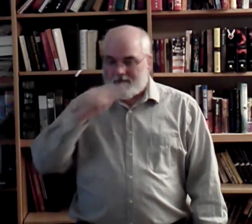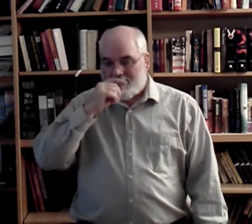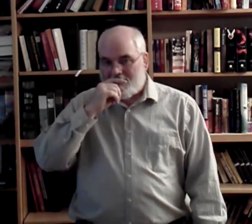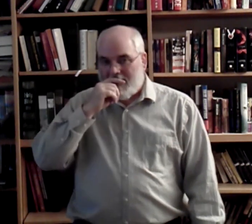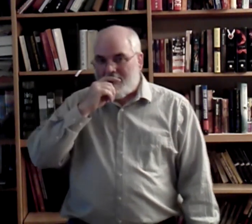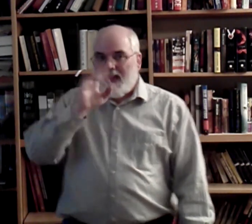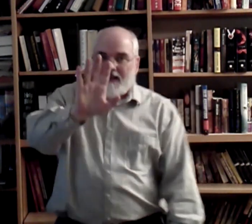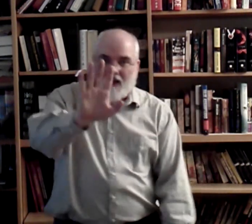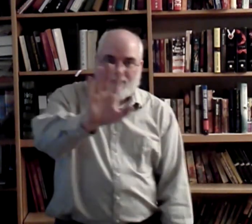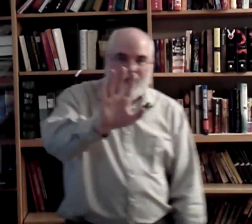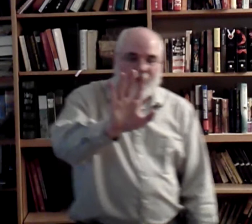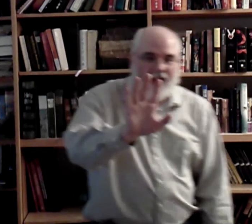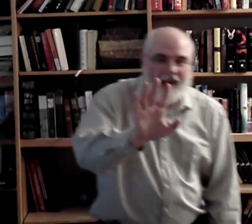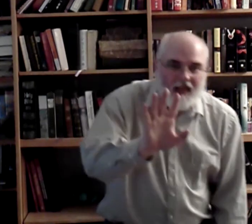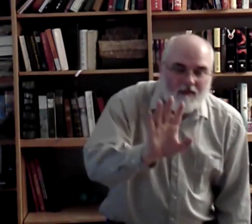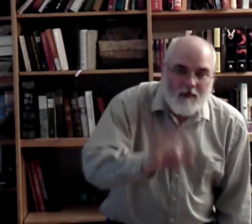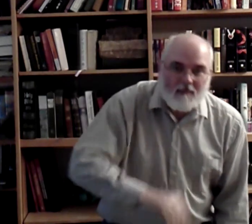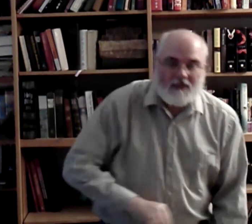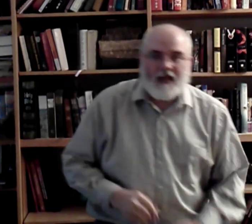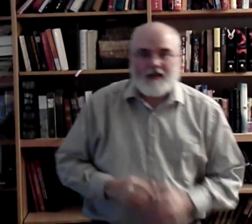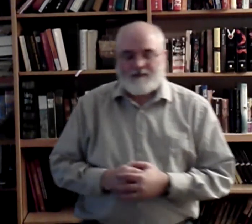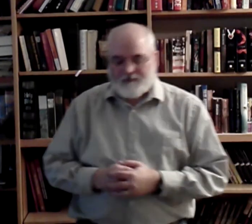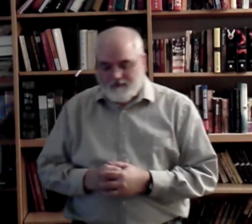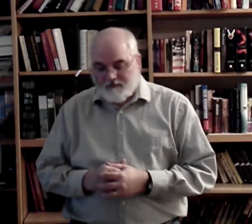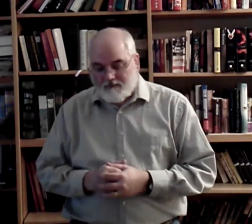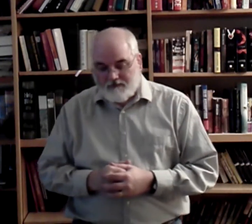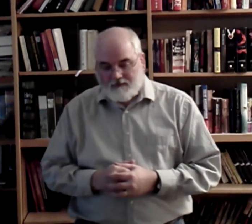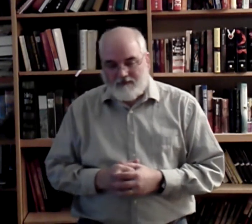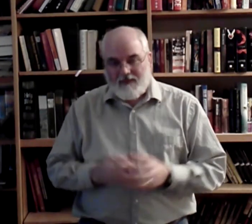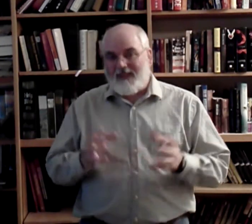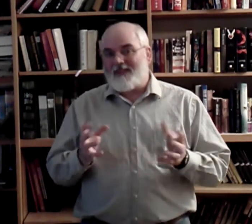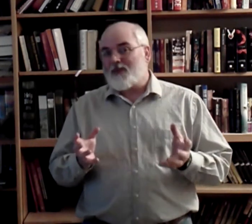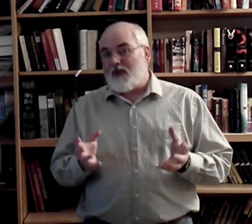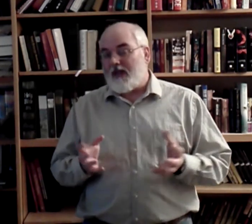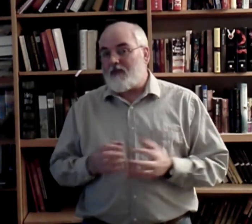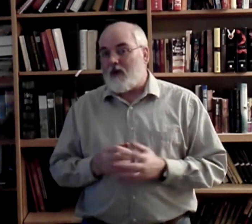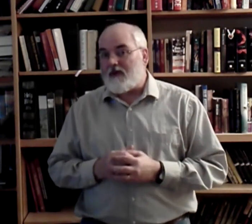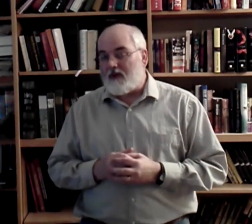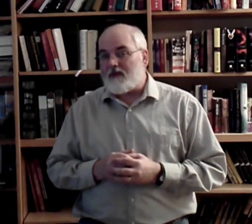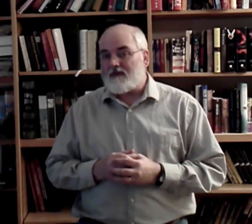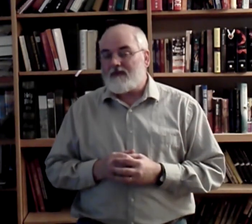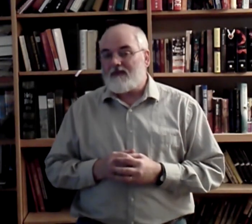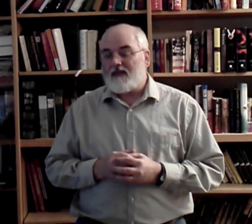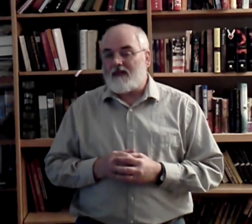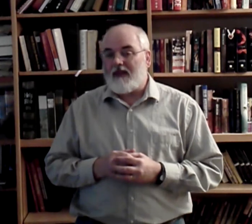Okay? Now, if you make a mistake, this is really important too. Okay?